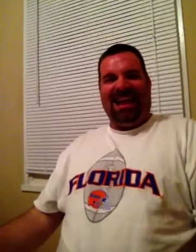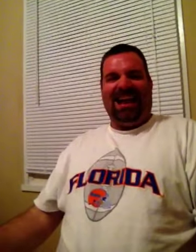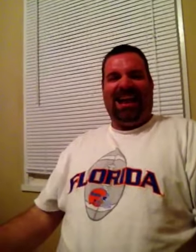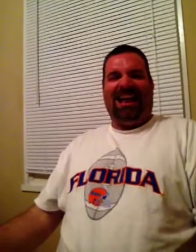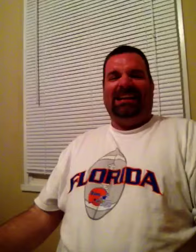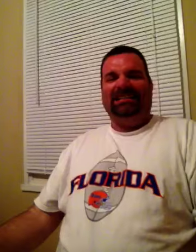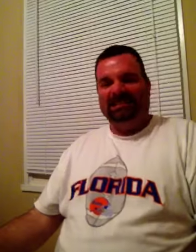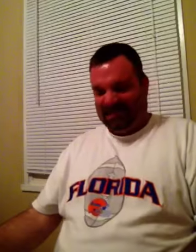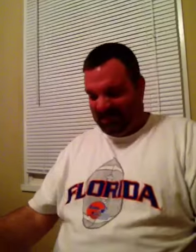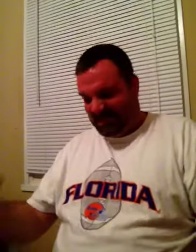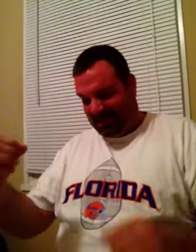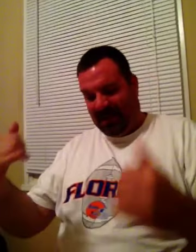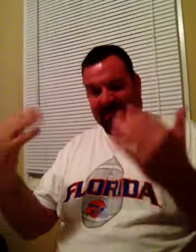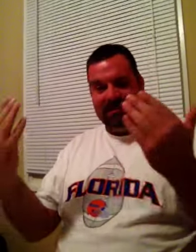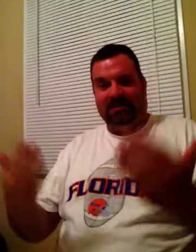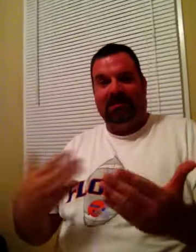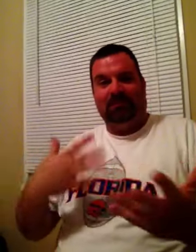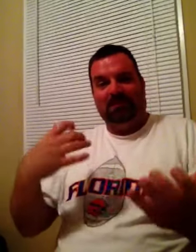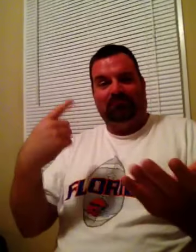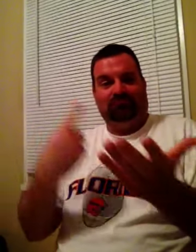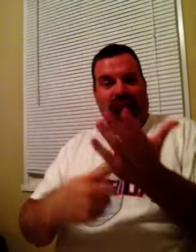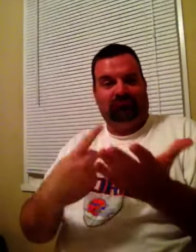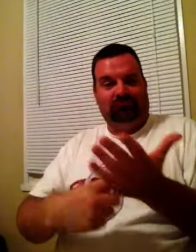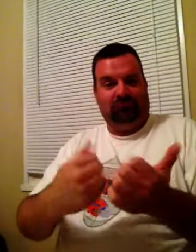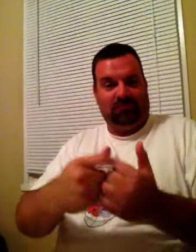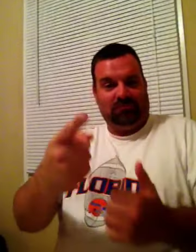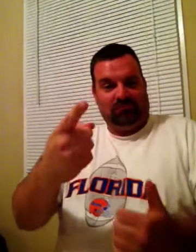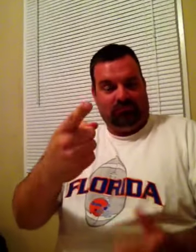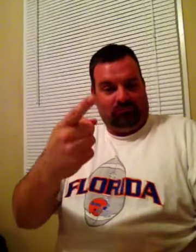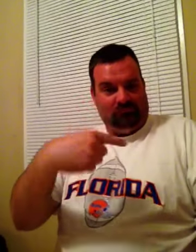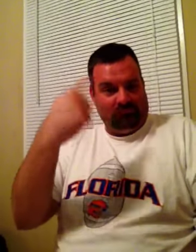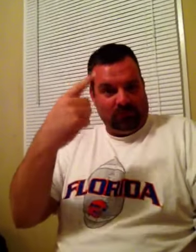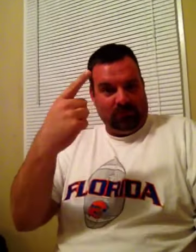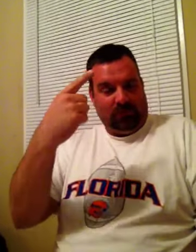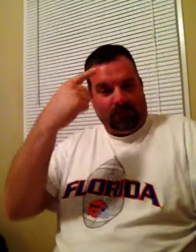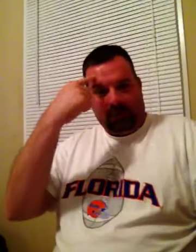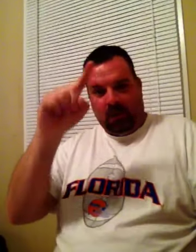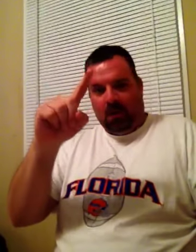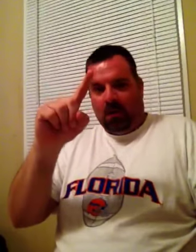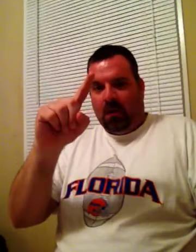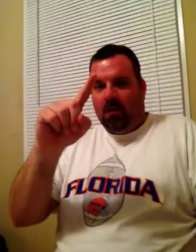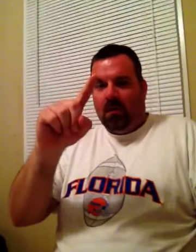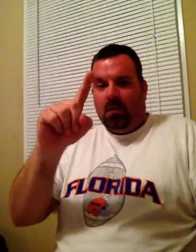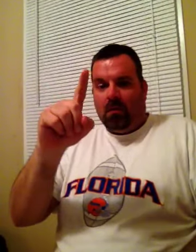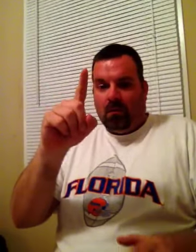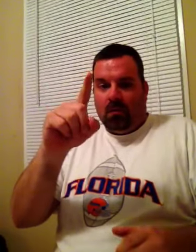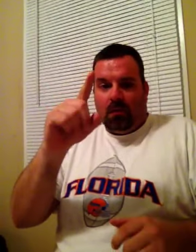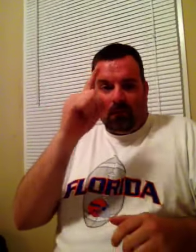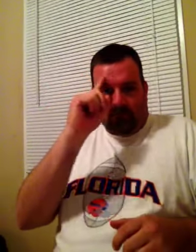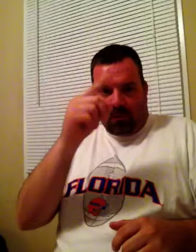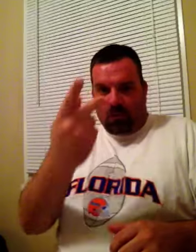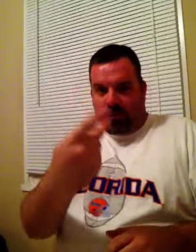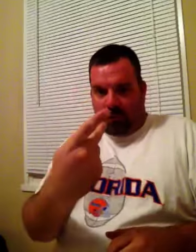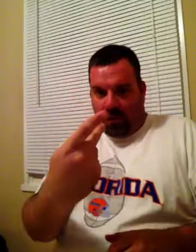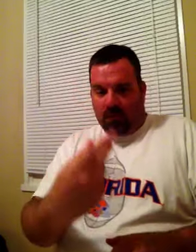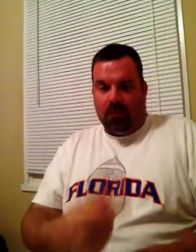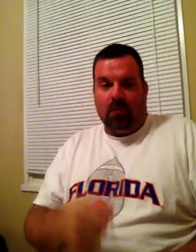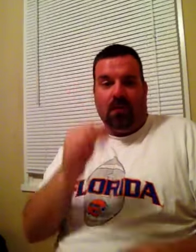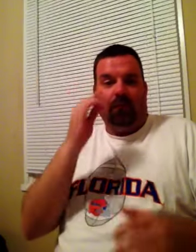Thank you so much for home-filled advantage. You ever